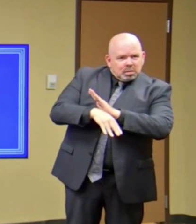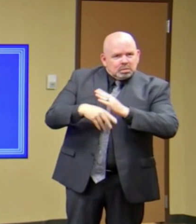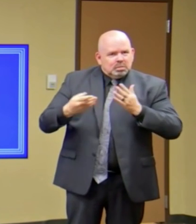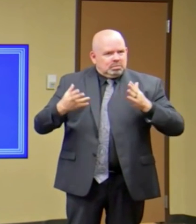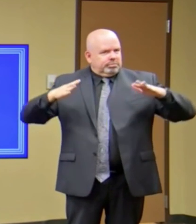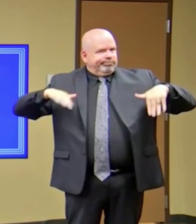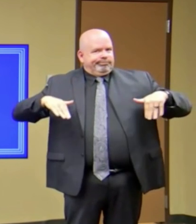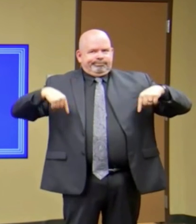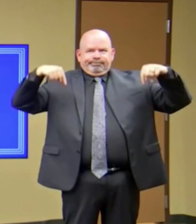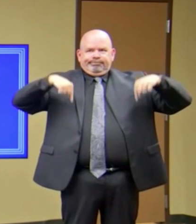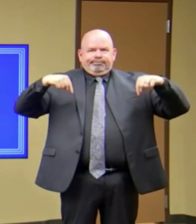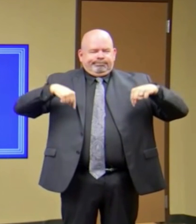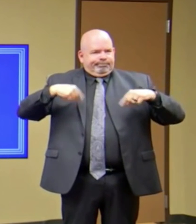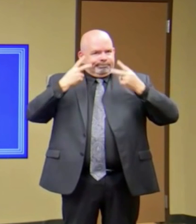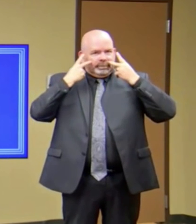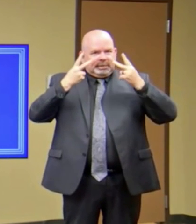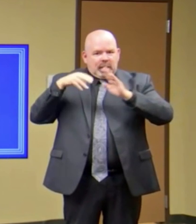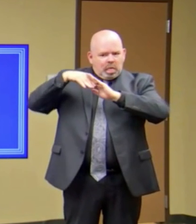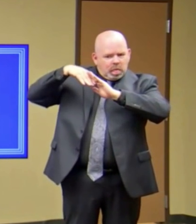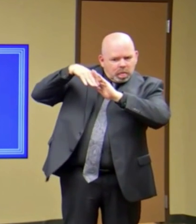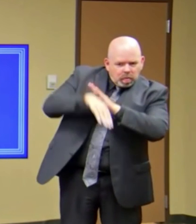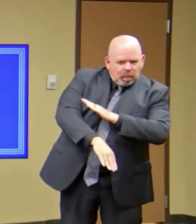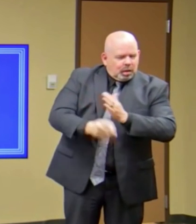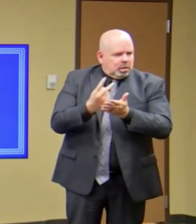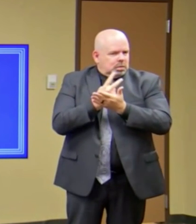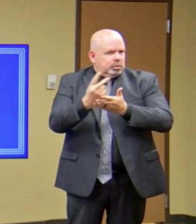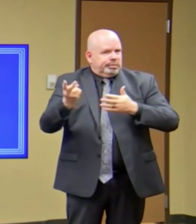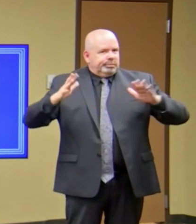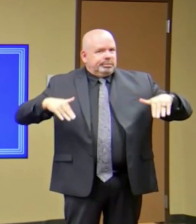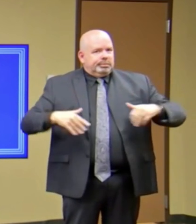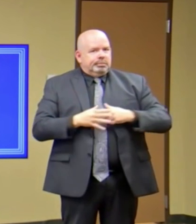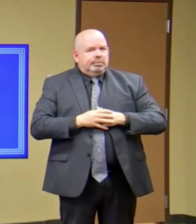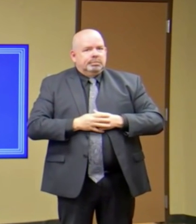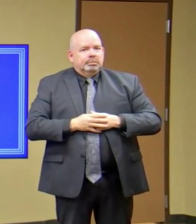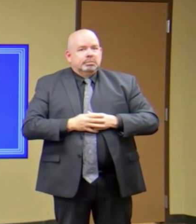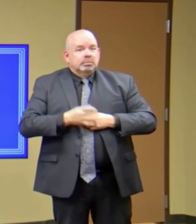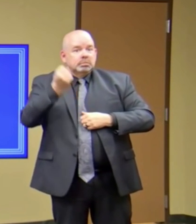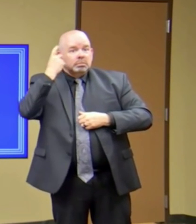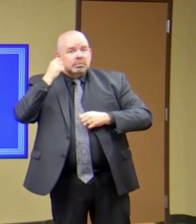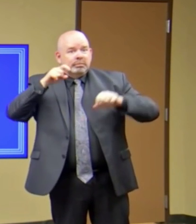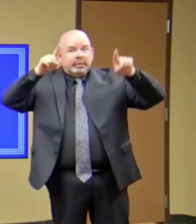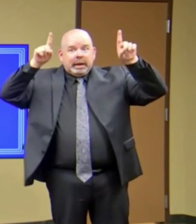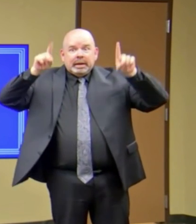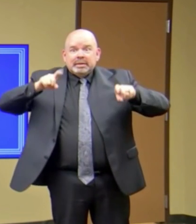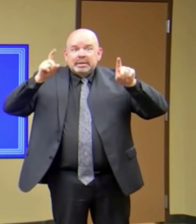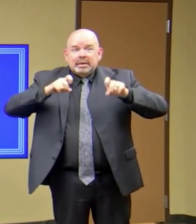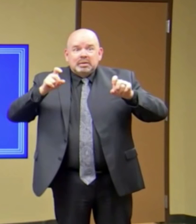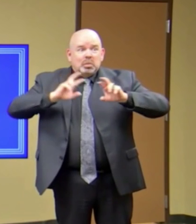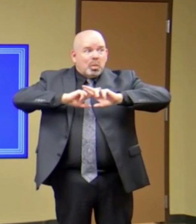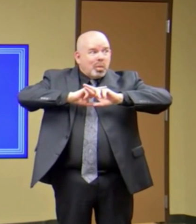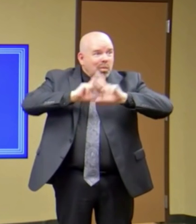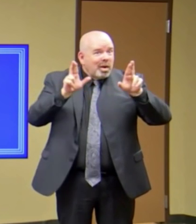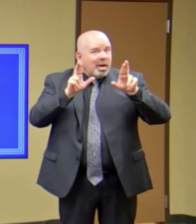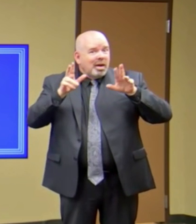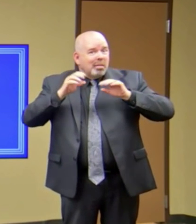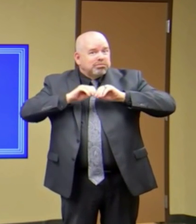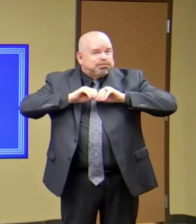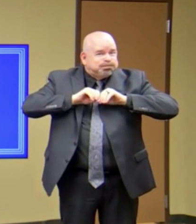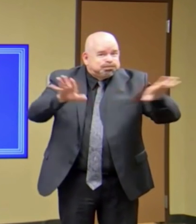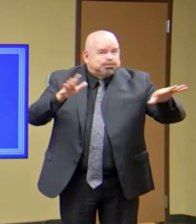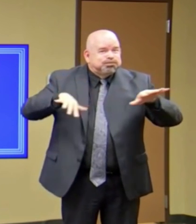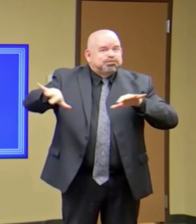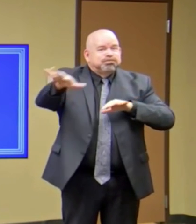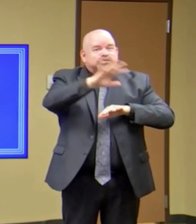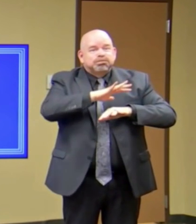these restrictions and those folks go back to work, you can provide those workers the safety and those patrons the safety they need